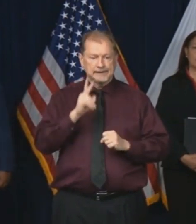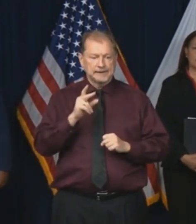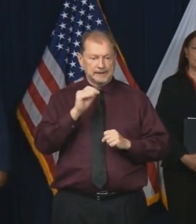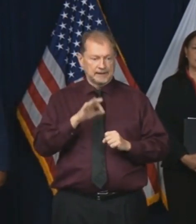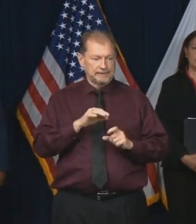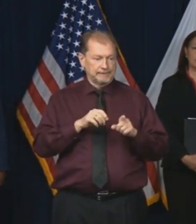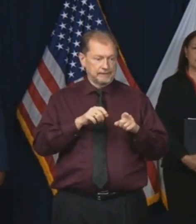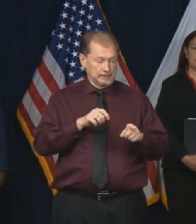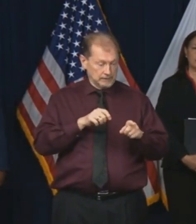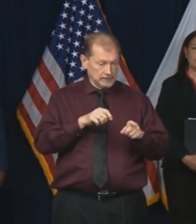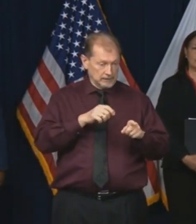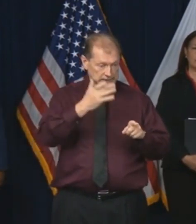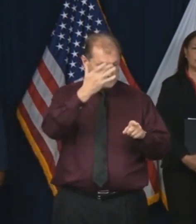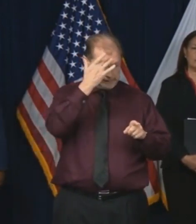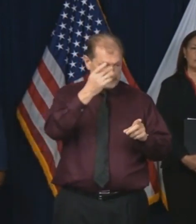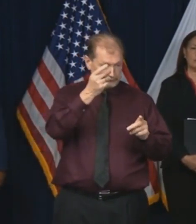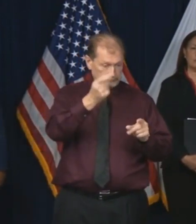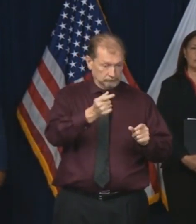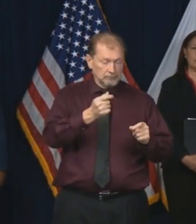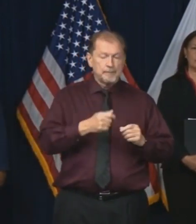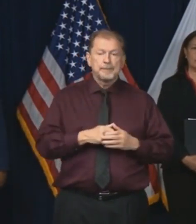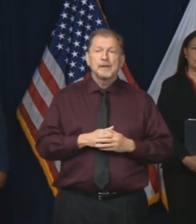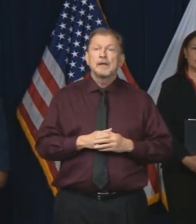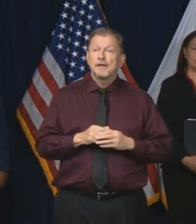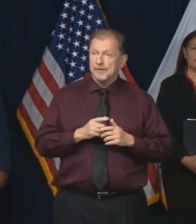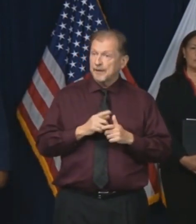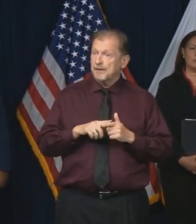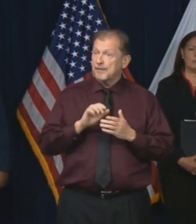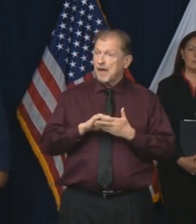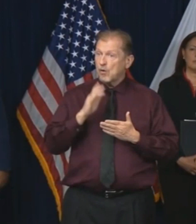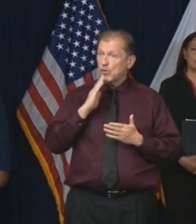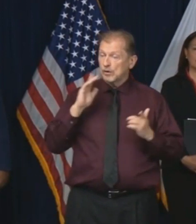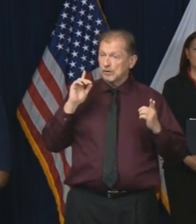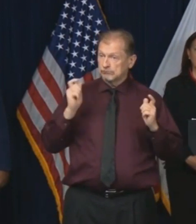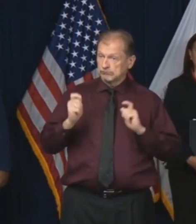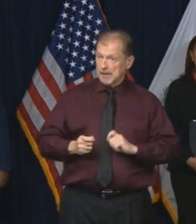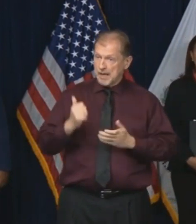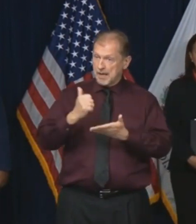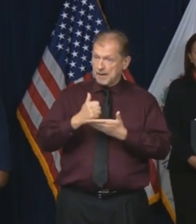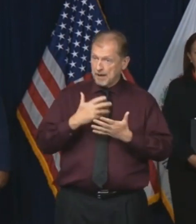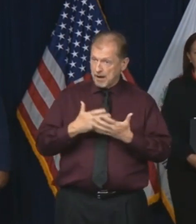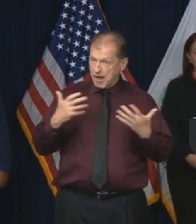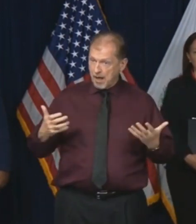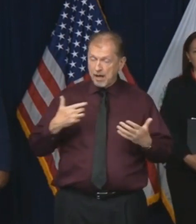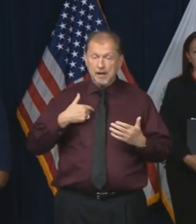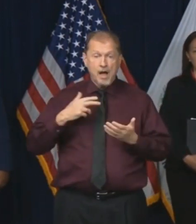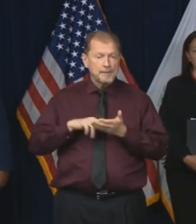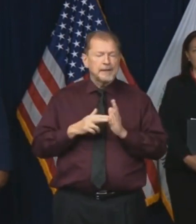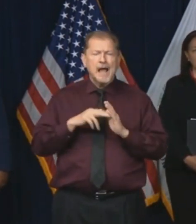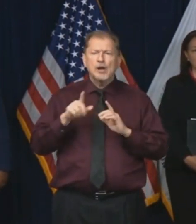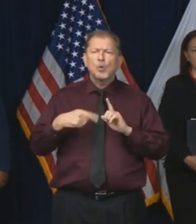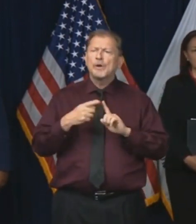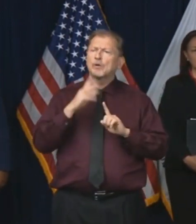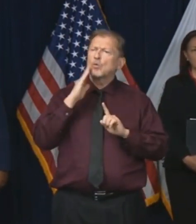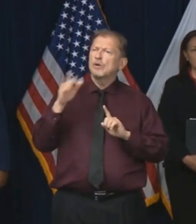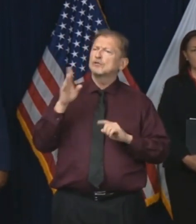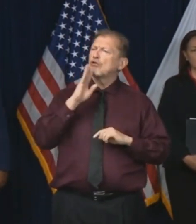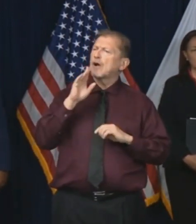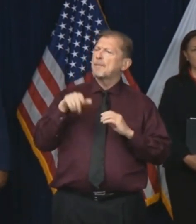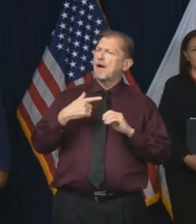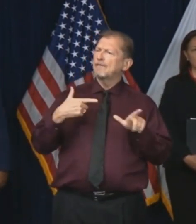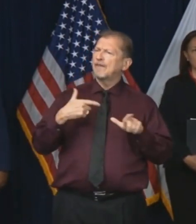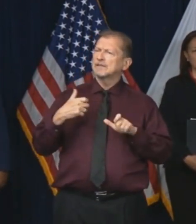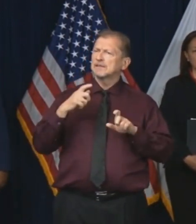the virus, the how big of a game changer would that be? Dr. And when could we expect them? Dr. Yes. So